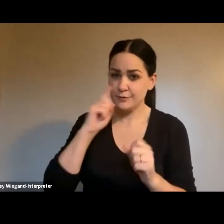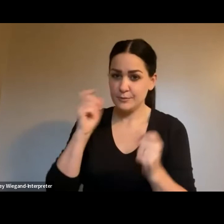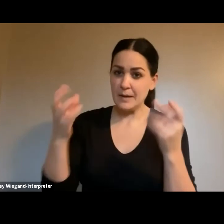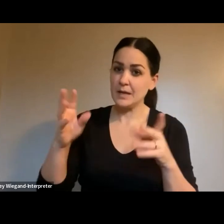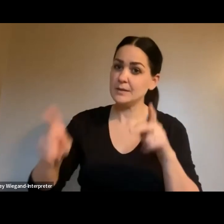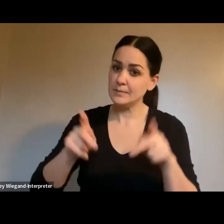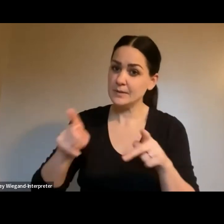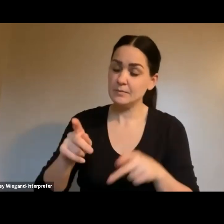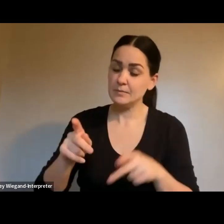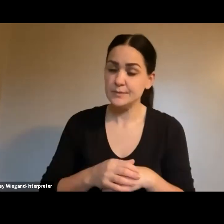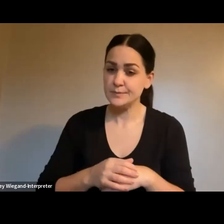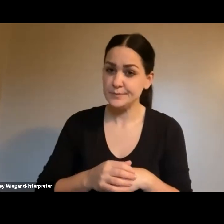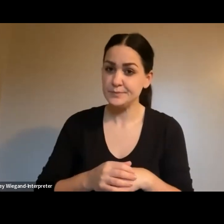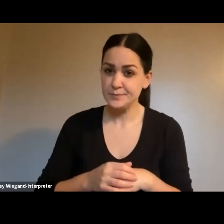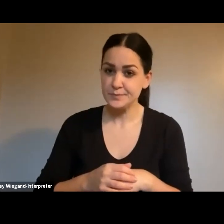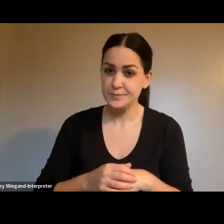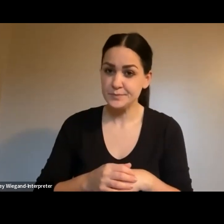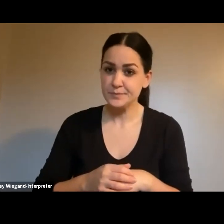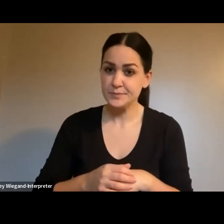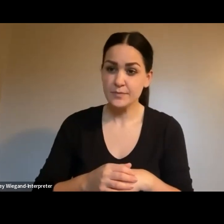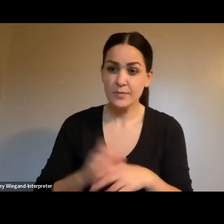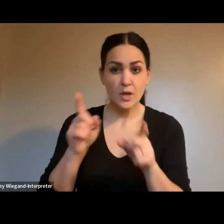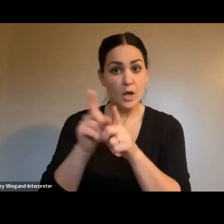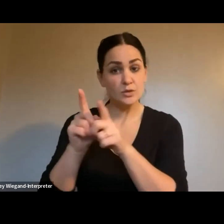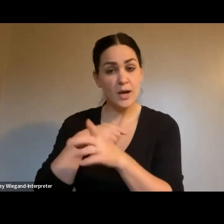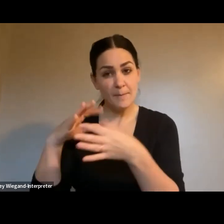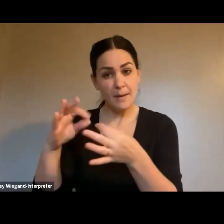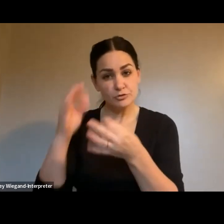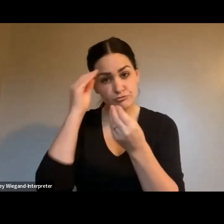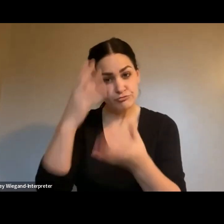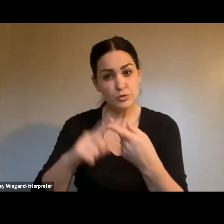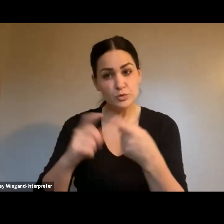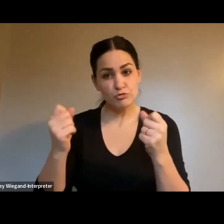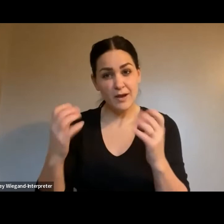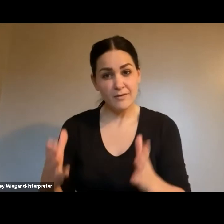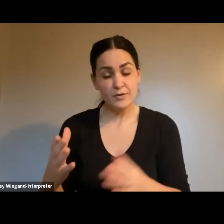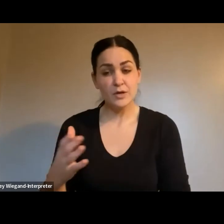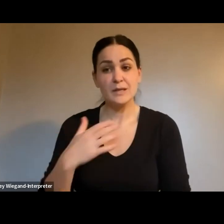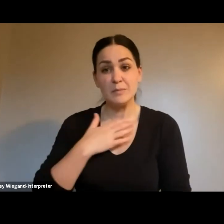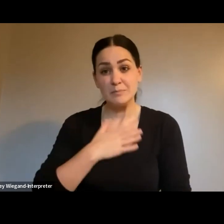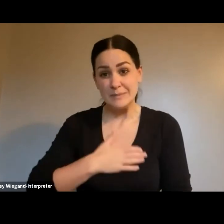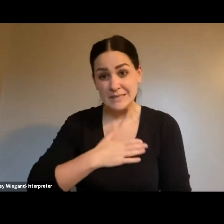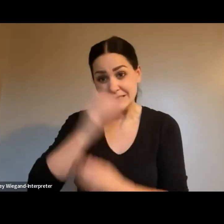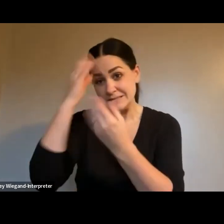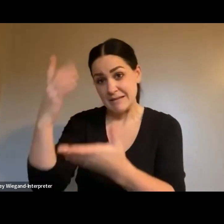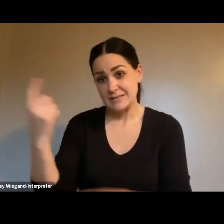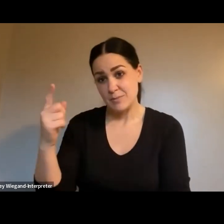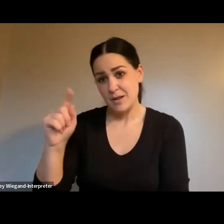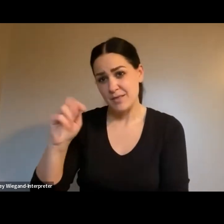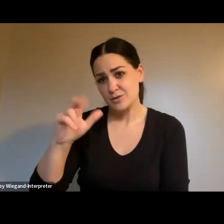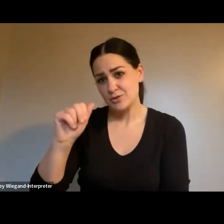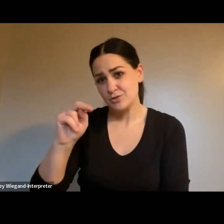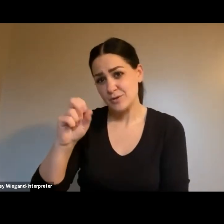reminding you of that, and I have mentioned it to the drivers to please have somebody at the transit center get the